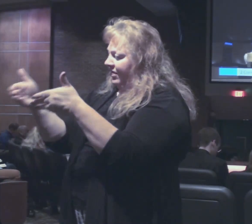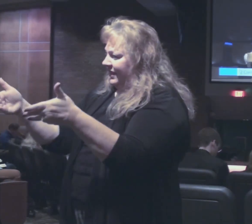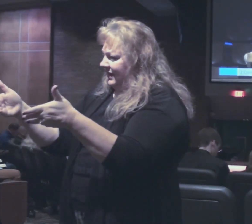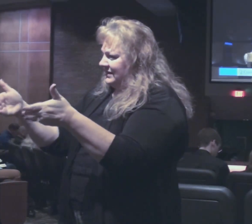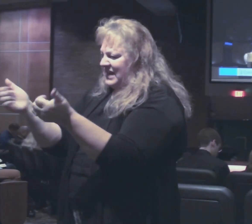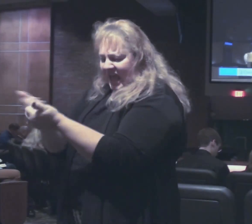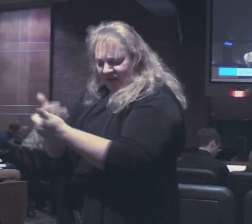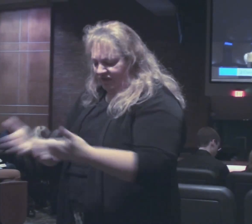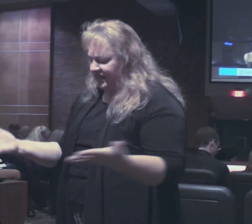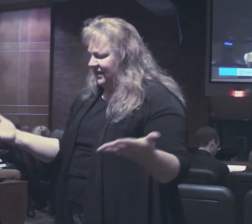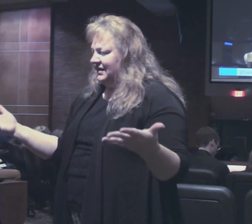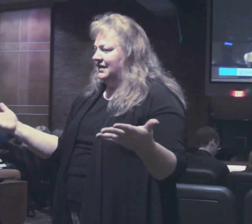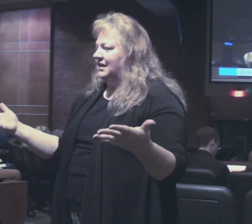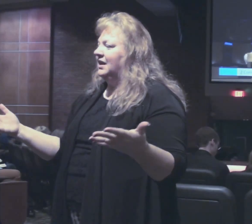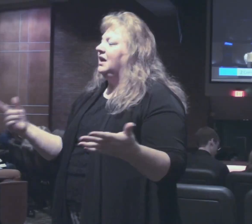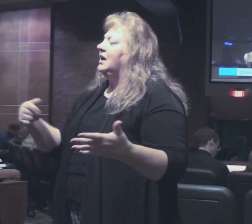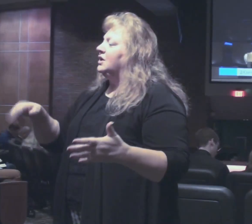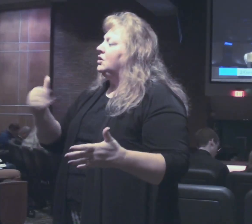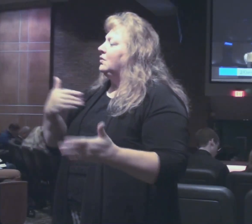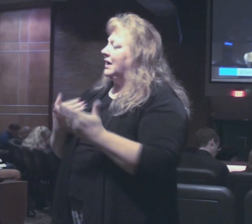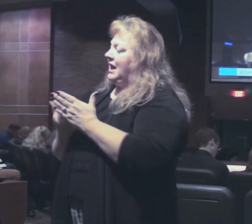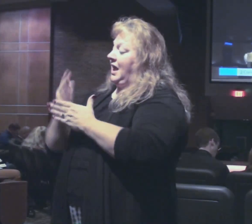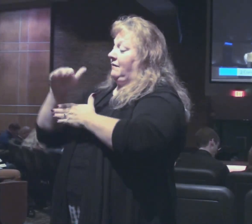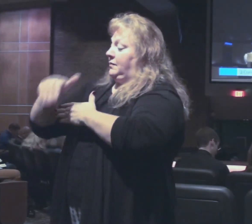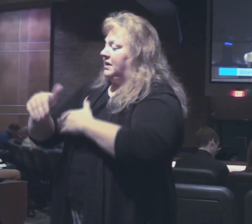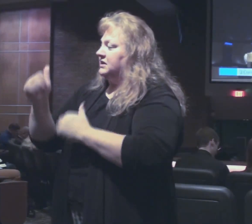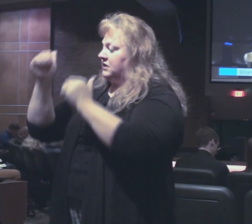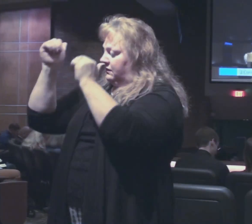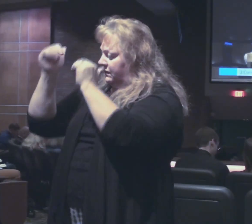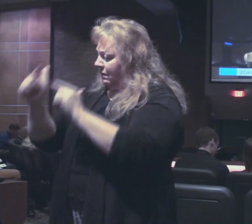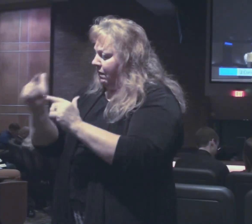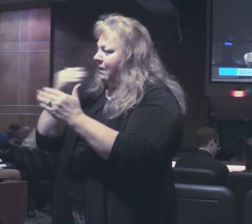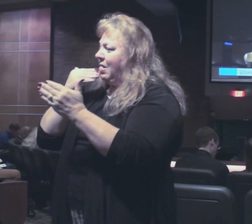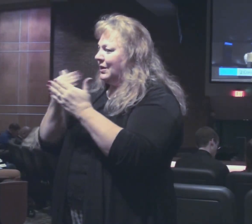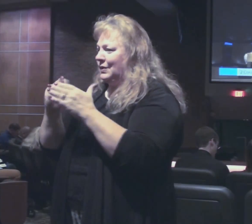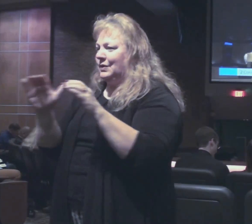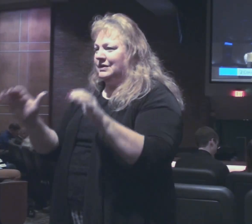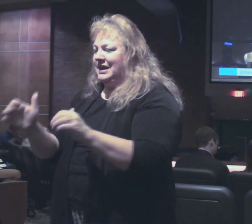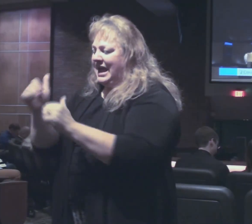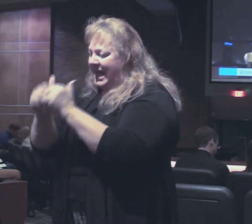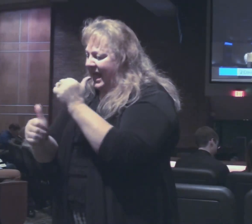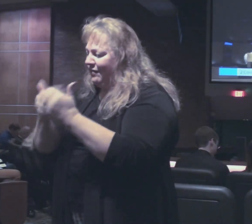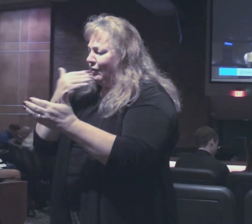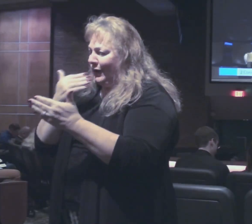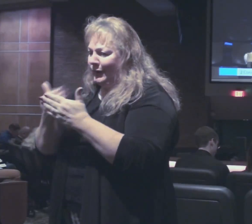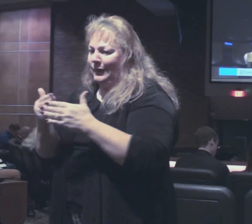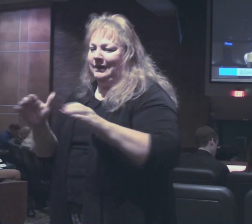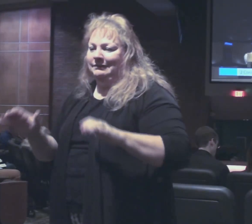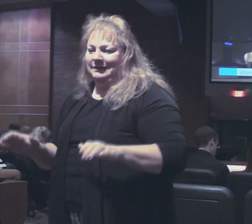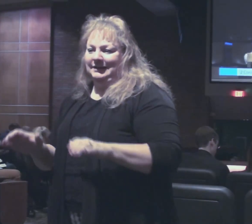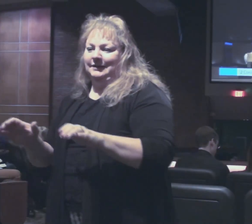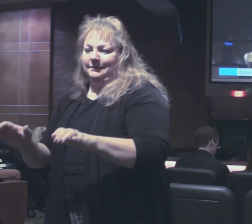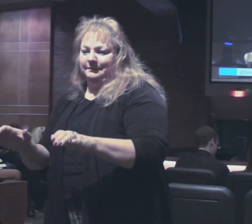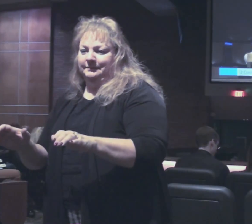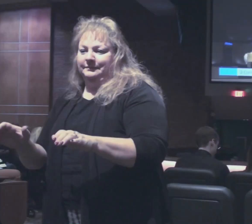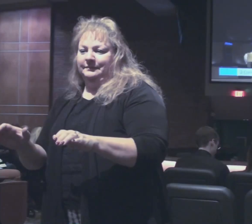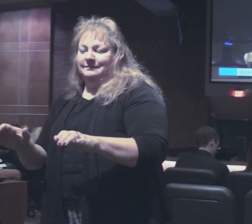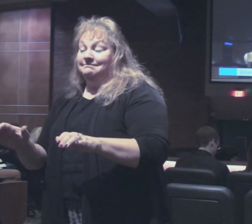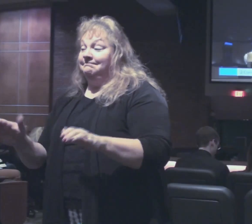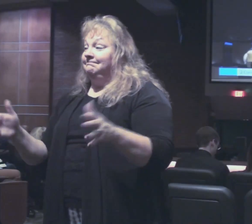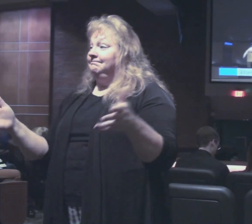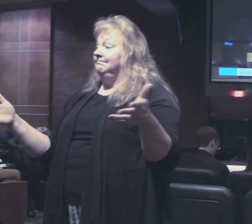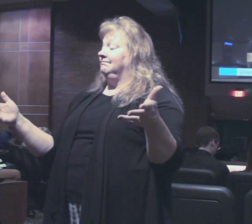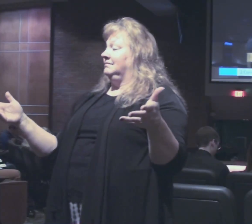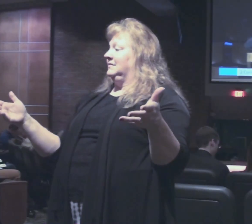everything you may have an abundance for all good deed every good deed I